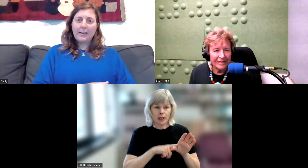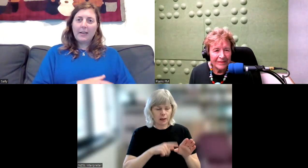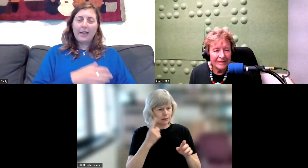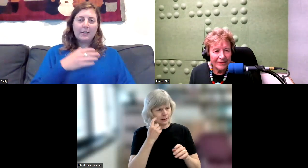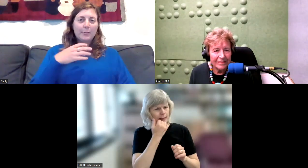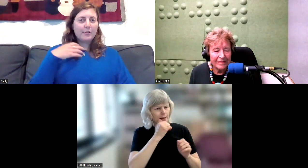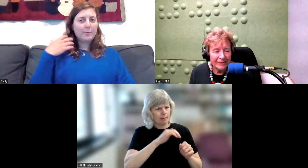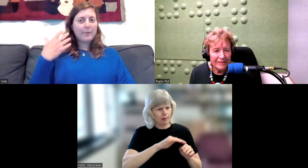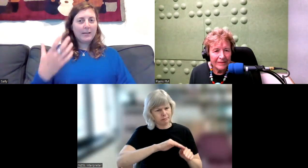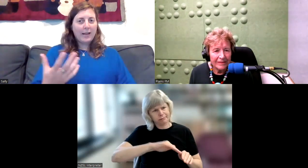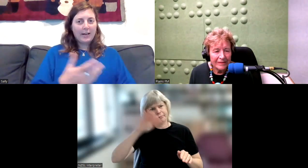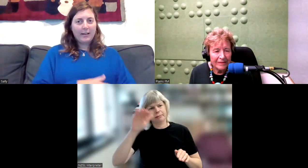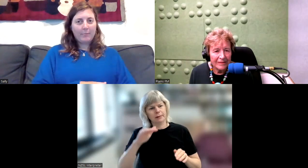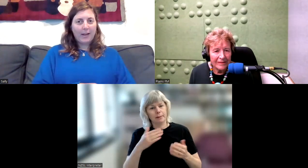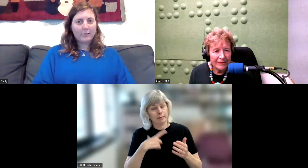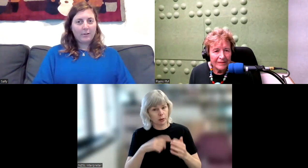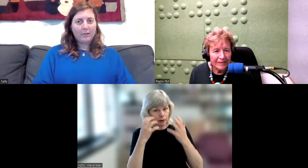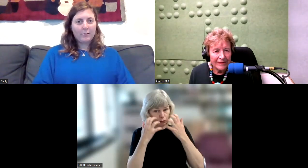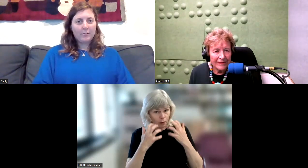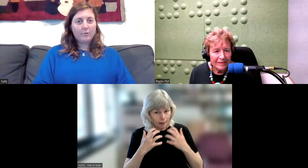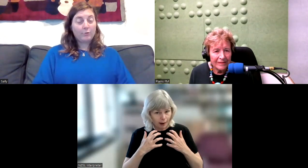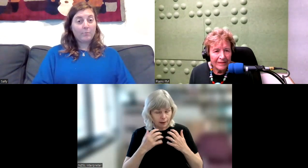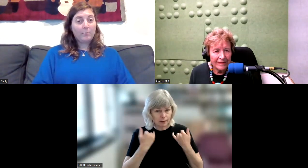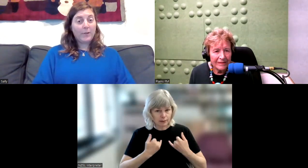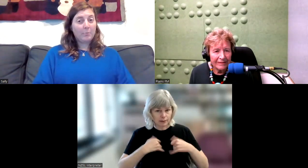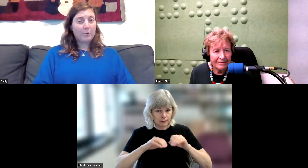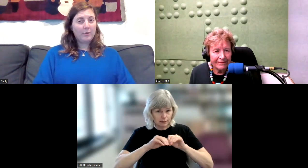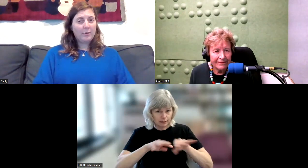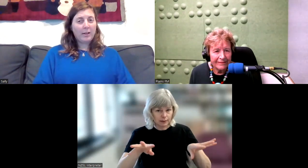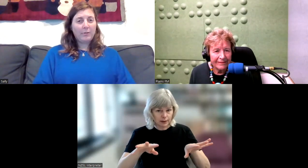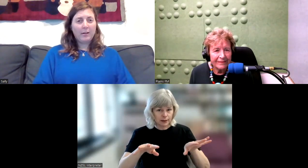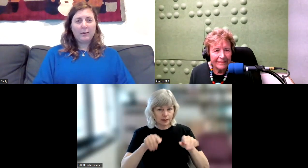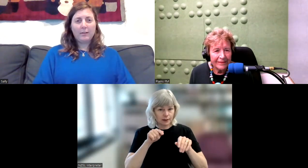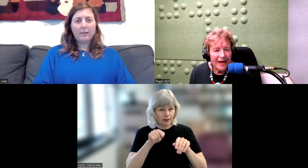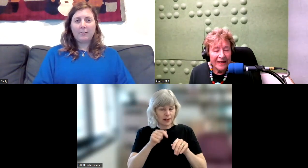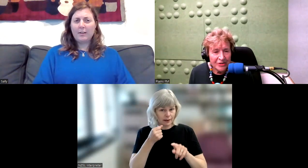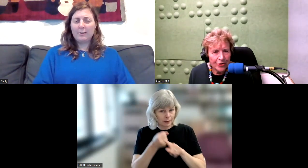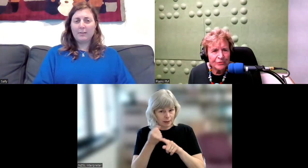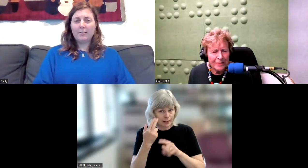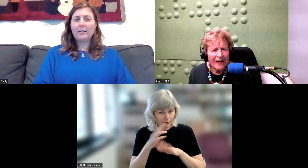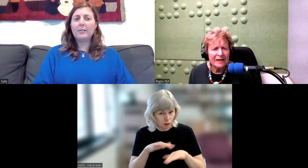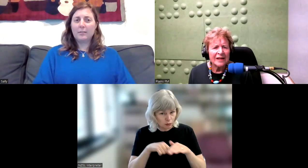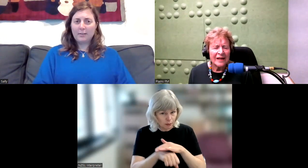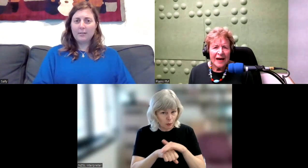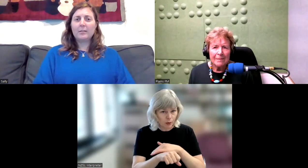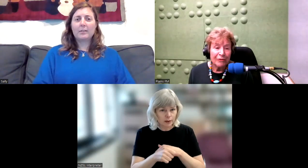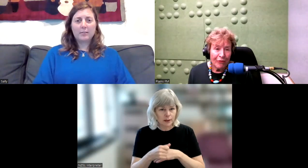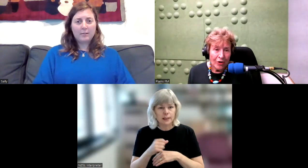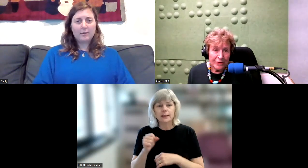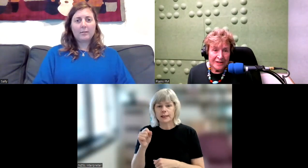And presumably that had an impact on children being born, I would think. Yes. Rubella, before it was